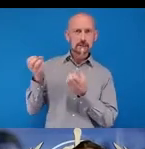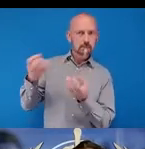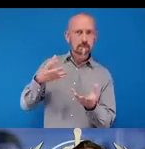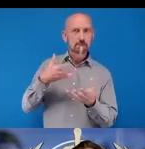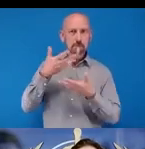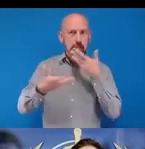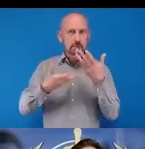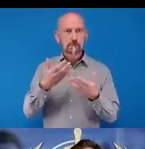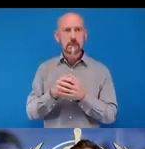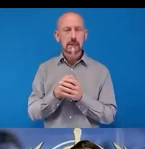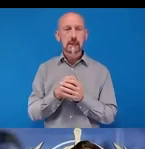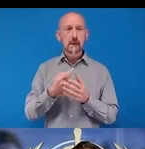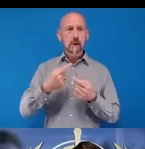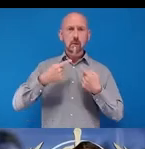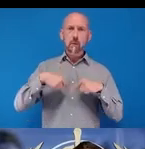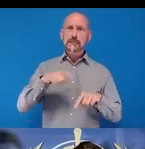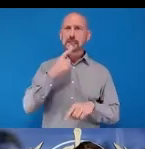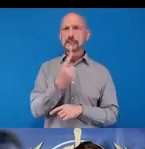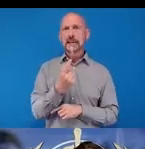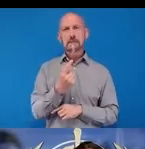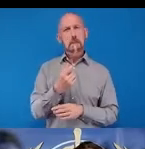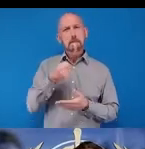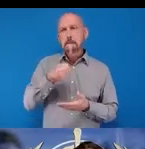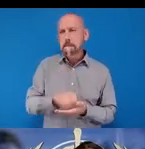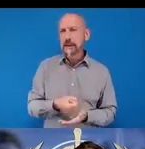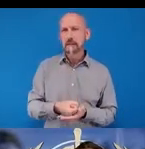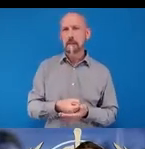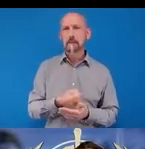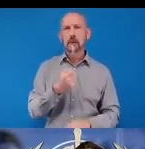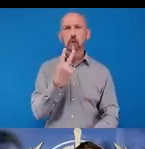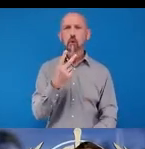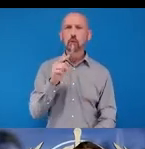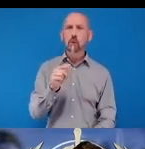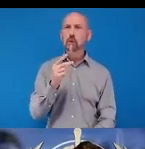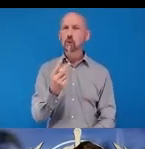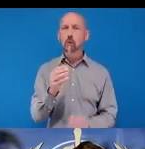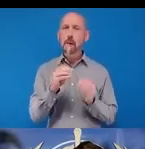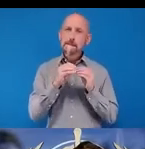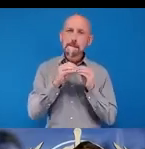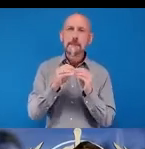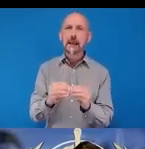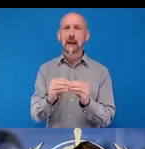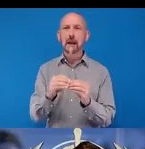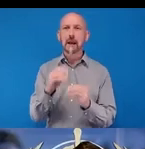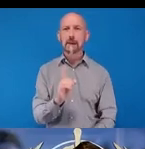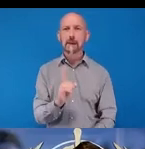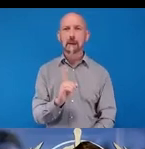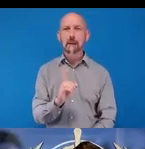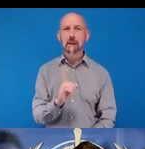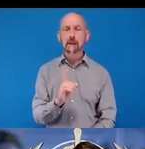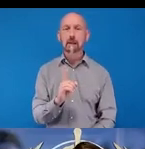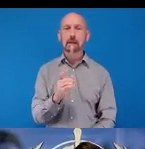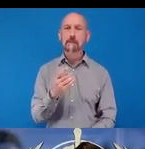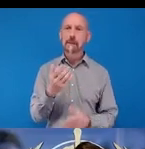that at least 2.2 billion people around the world have vision impairment,